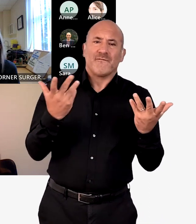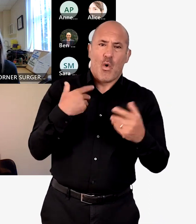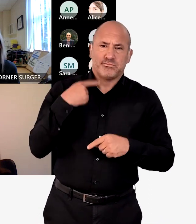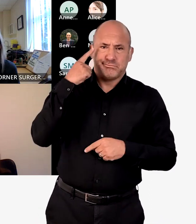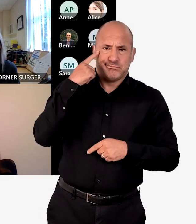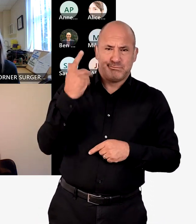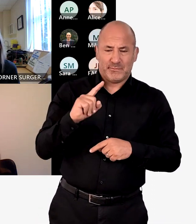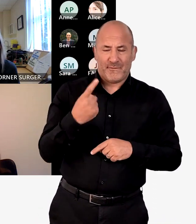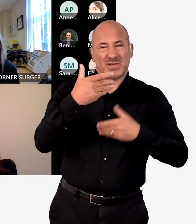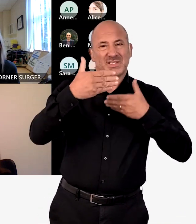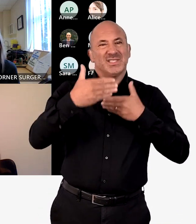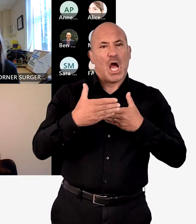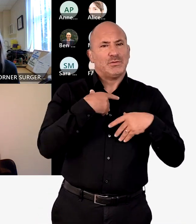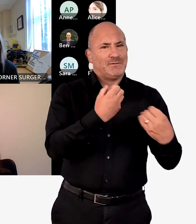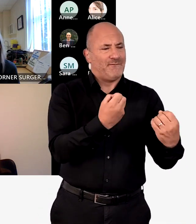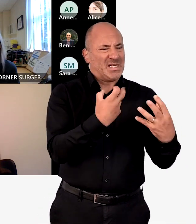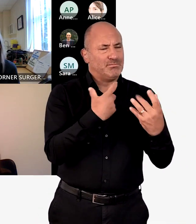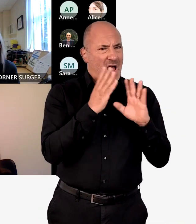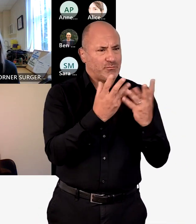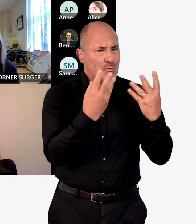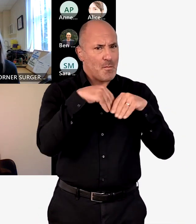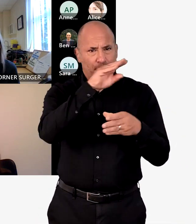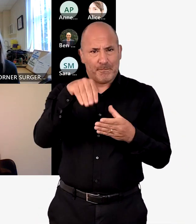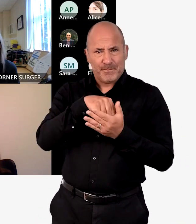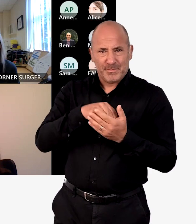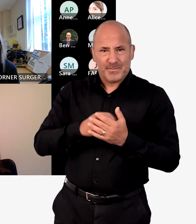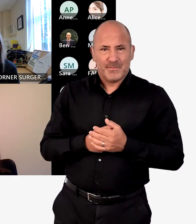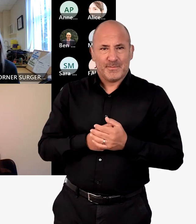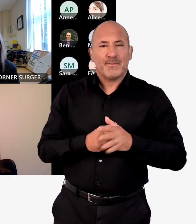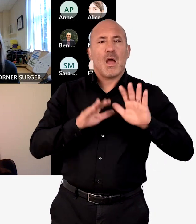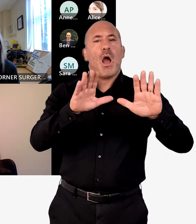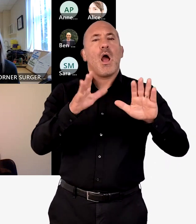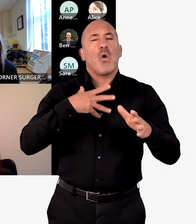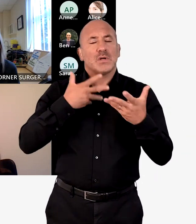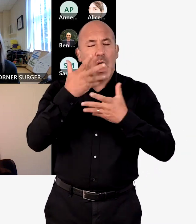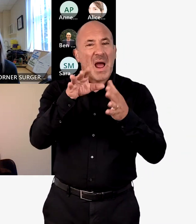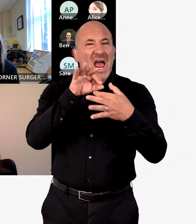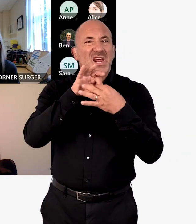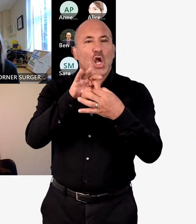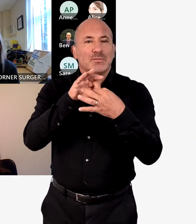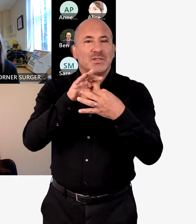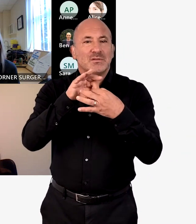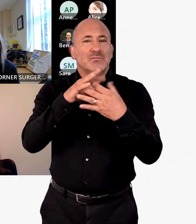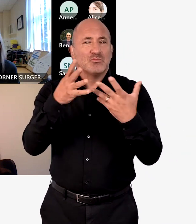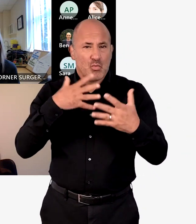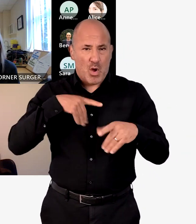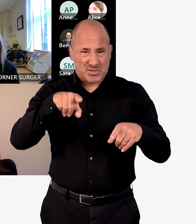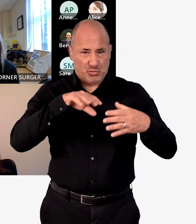five years, but also took into account, obviously, the feedback that we received in stage one. And just a word about the engagement.